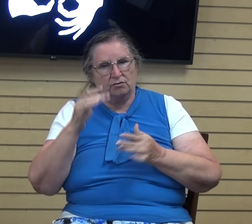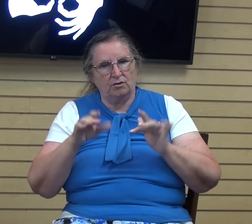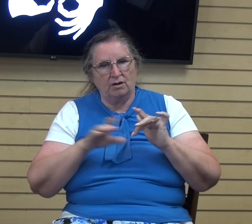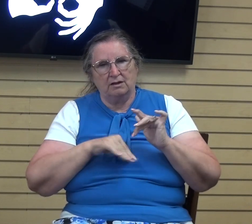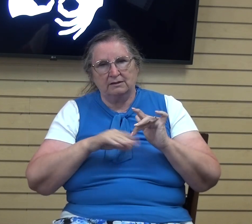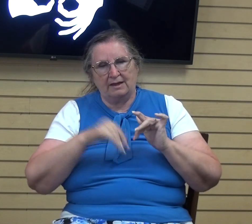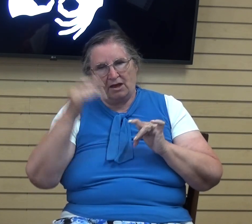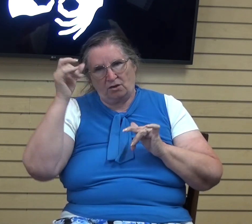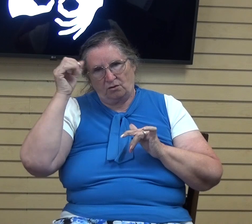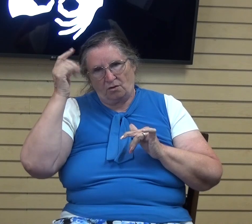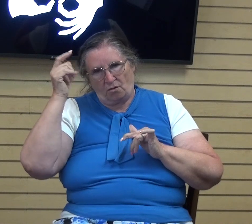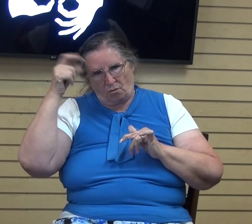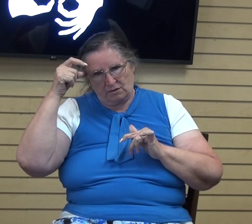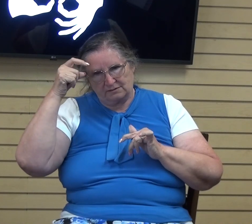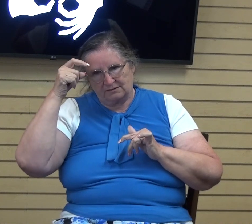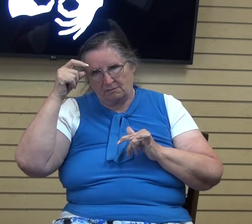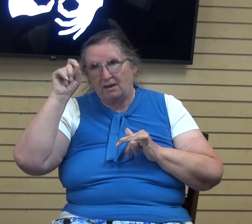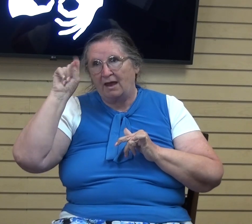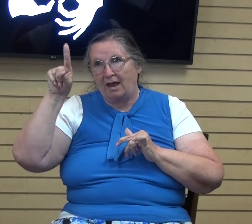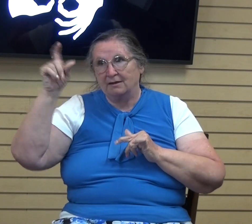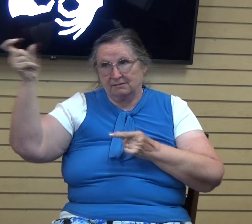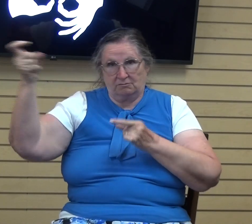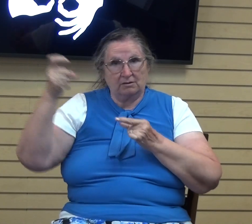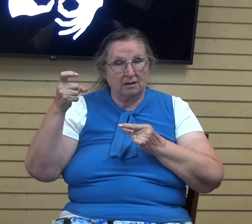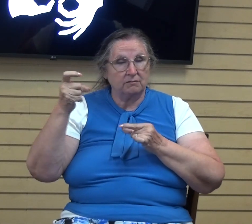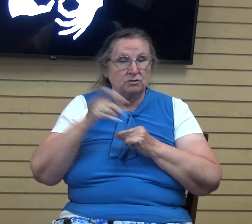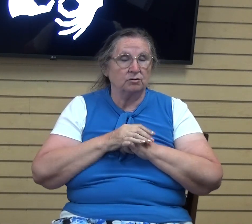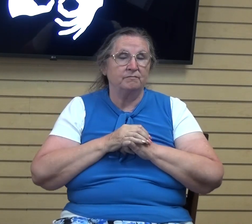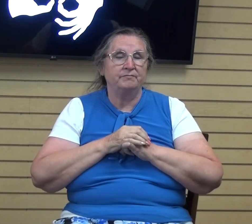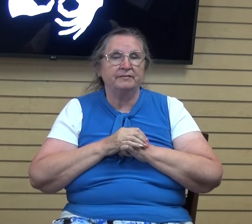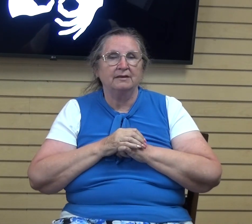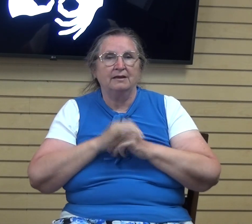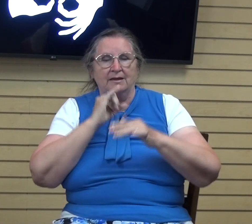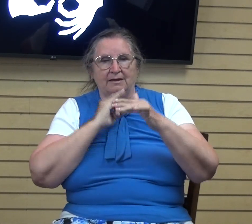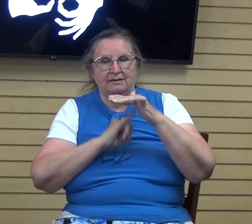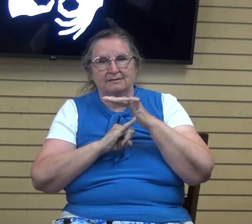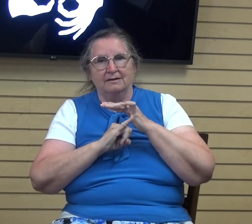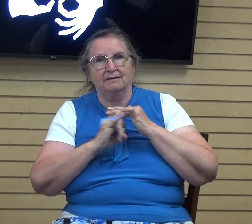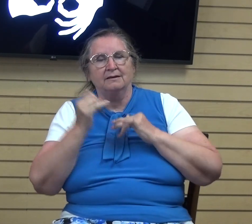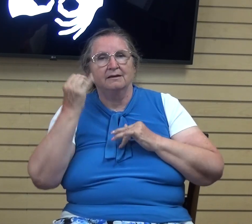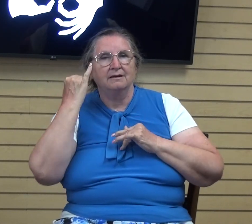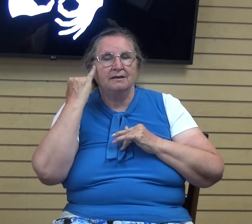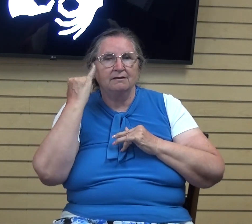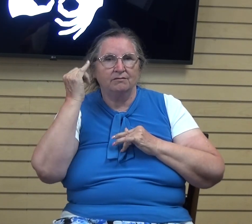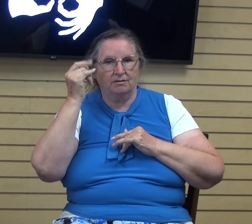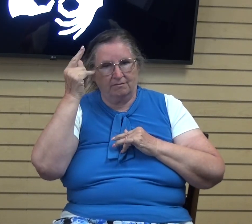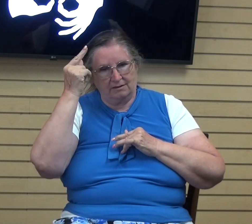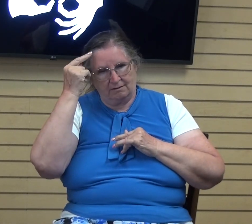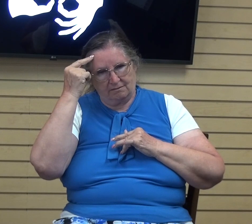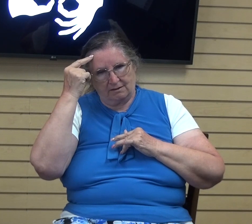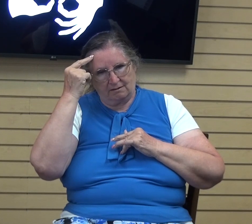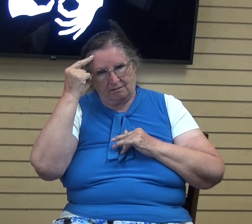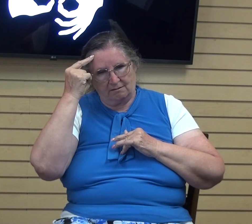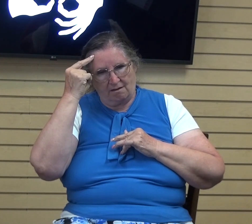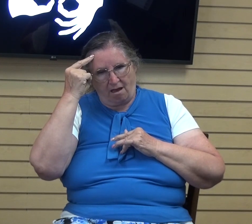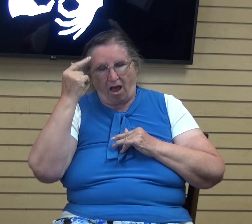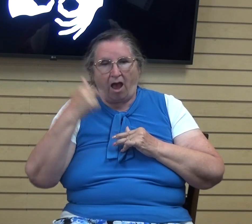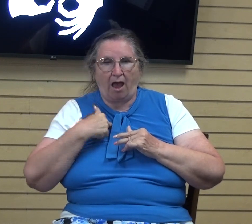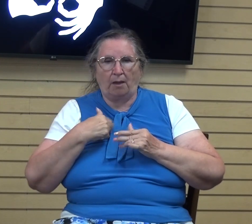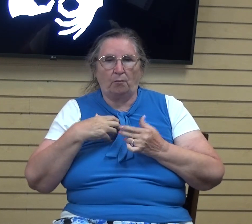ask and it will be given to you. Um, in Isaiah, if you think, oh, I'm too weak, I can't do that. God tells us he's